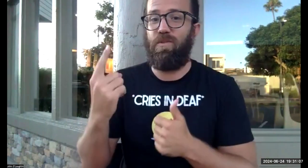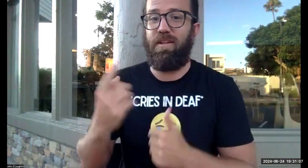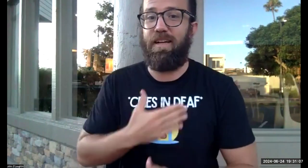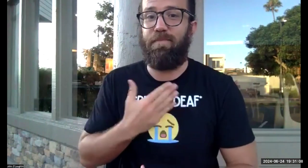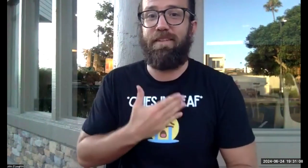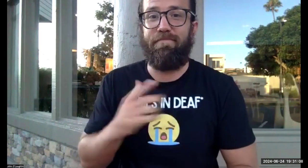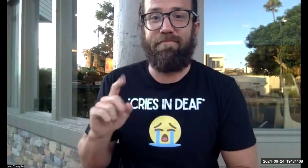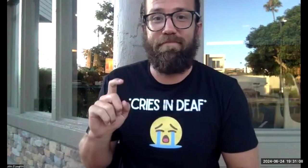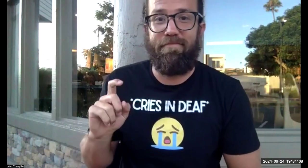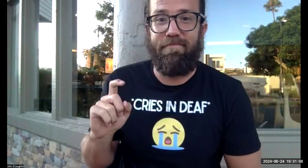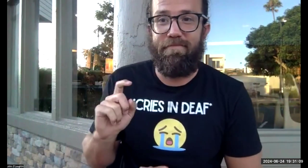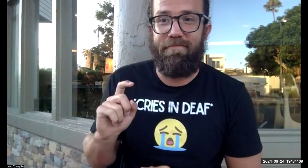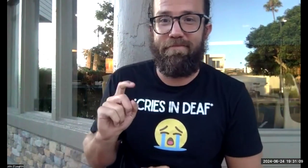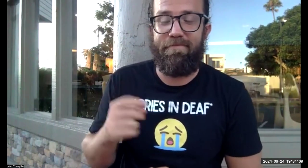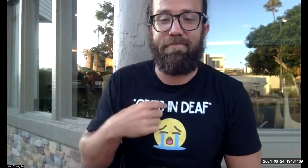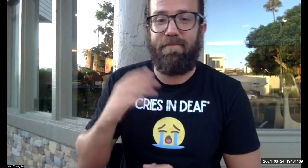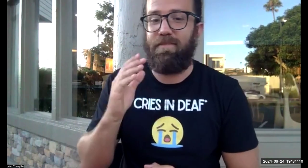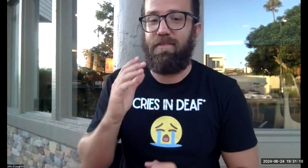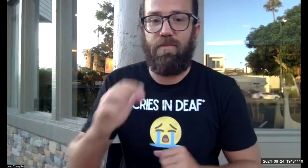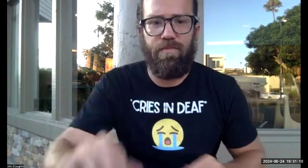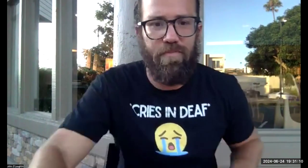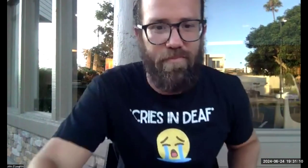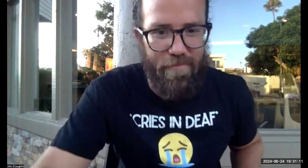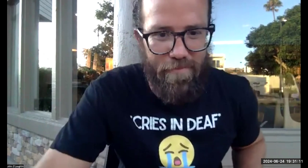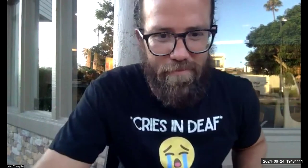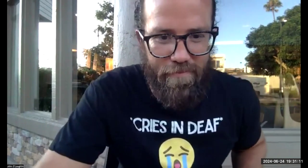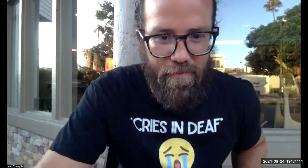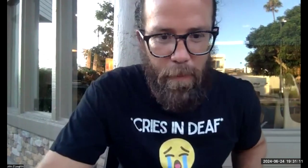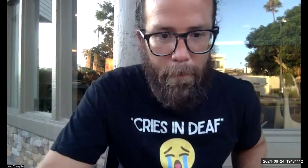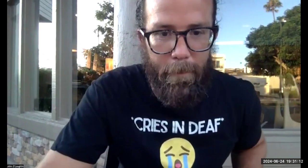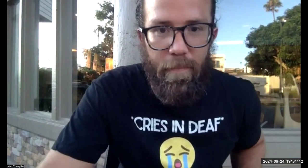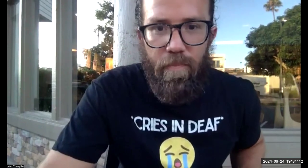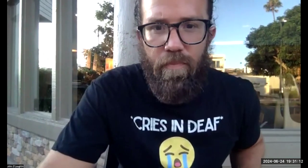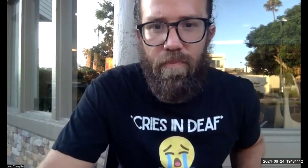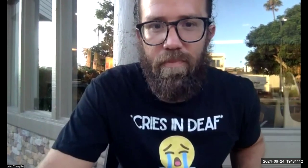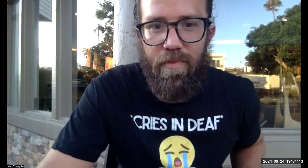Okay, seems like everyone is happy. Oh, somebody put something in the chat.